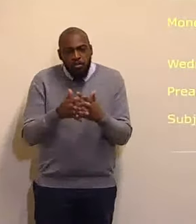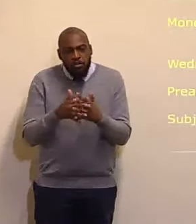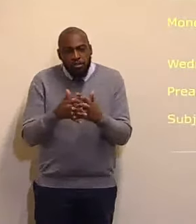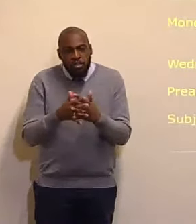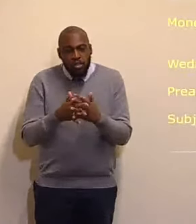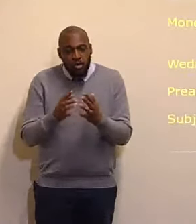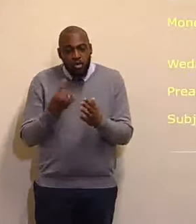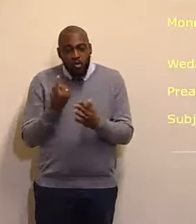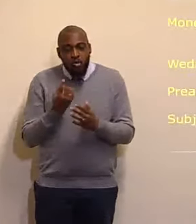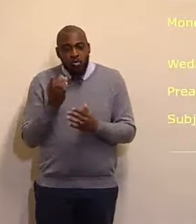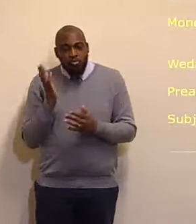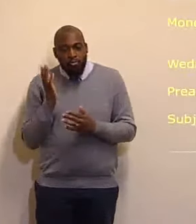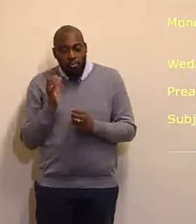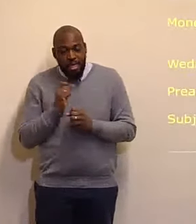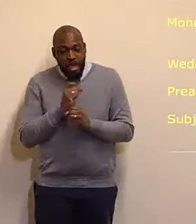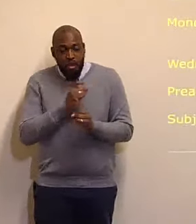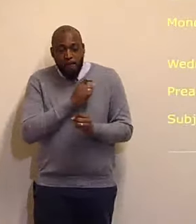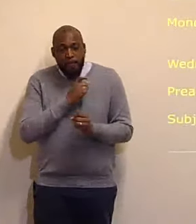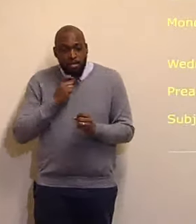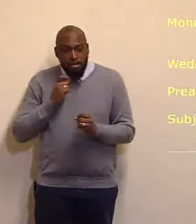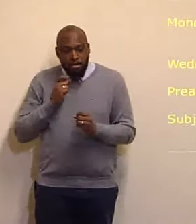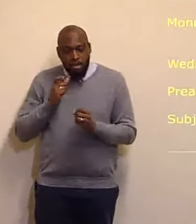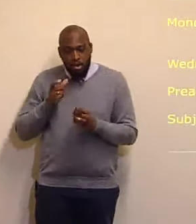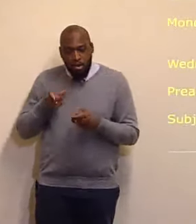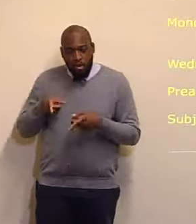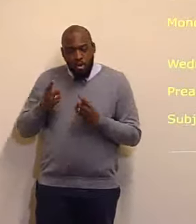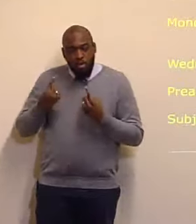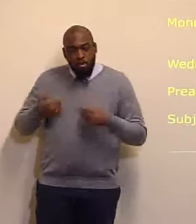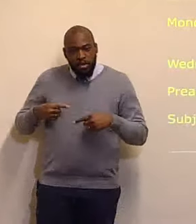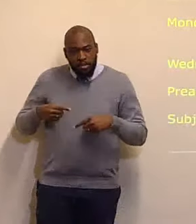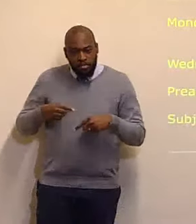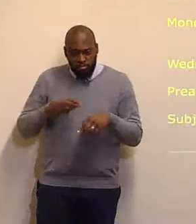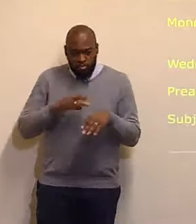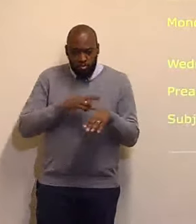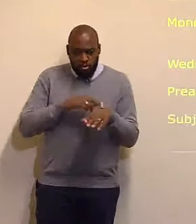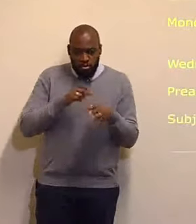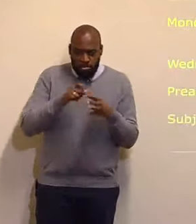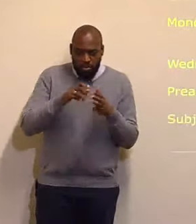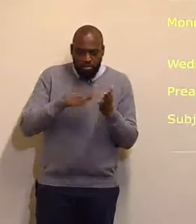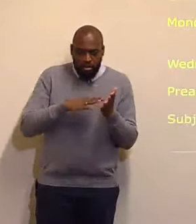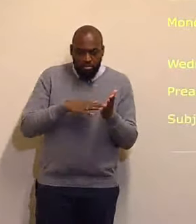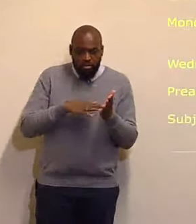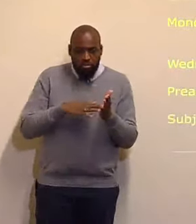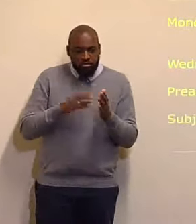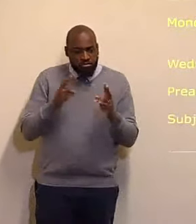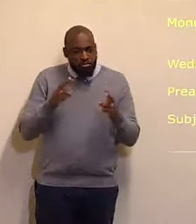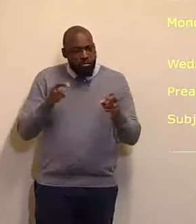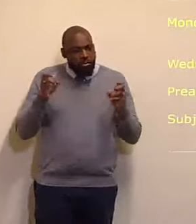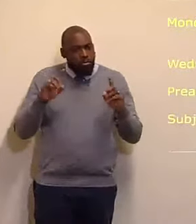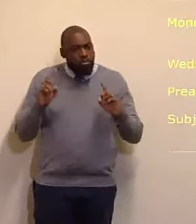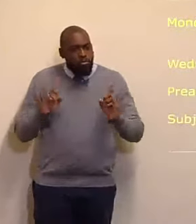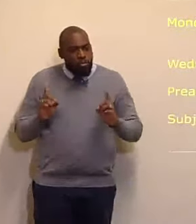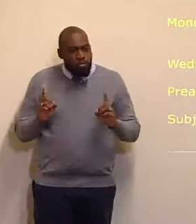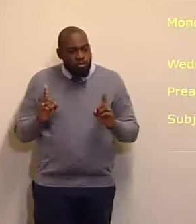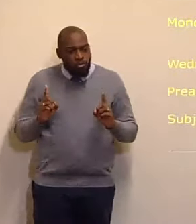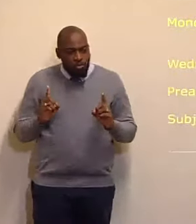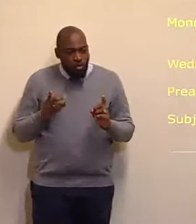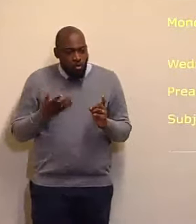Will be our pastor And Dr. Peter Masters Whose subjects will be From Galatians 3